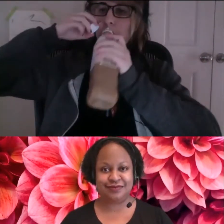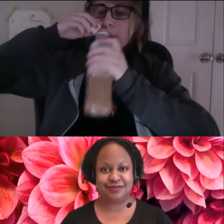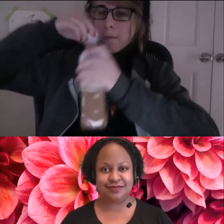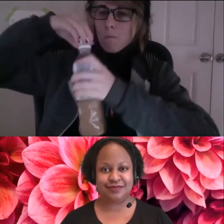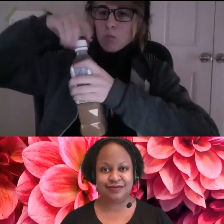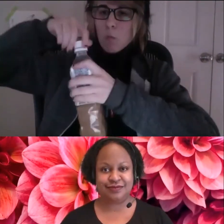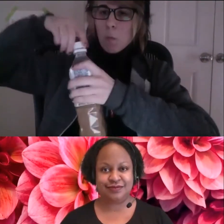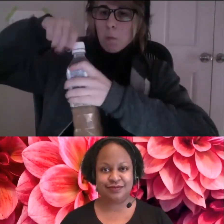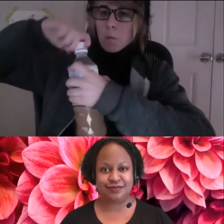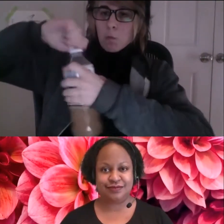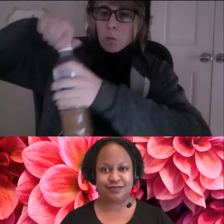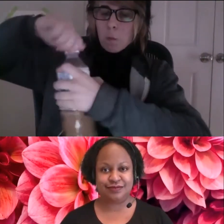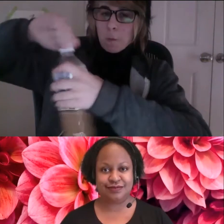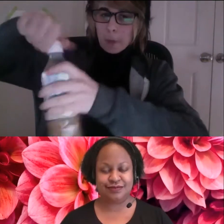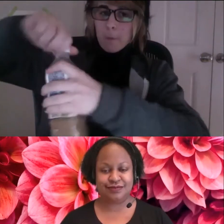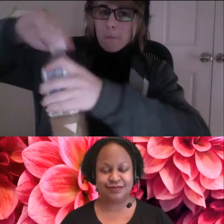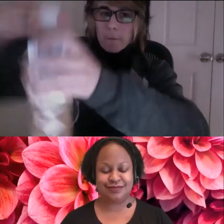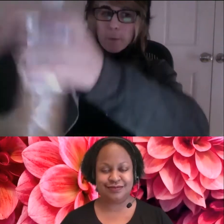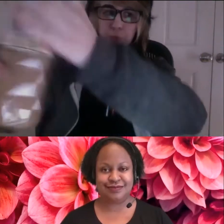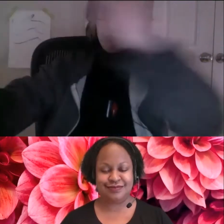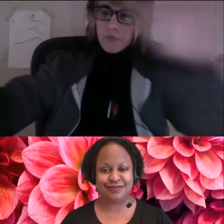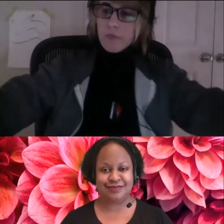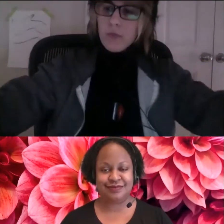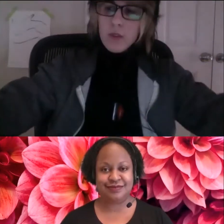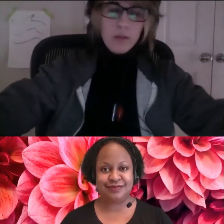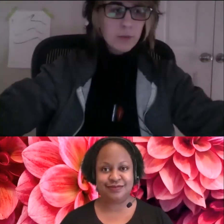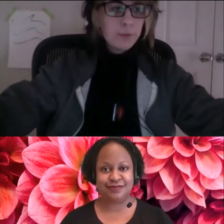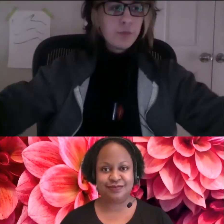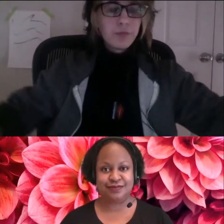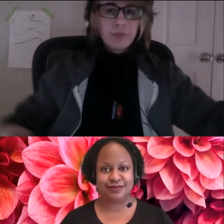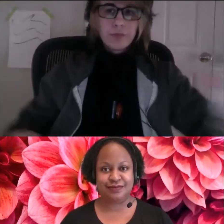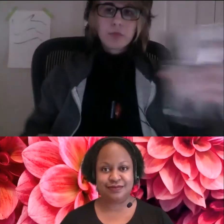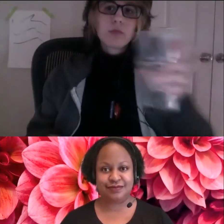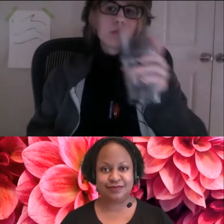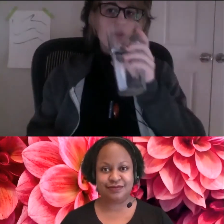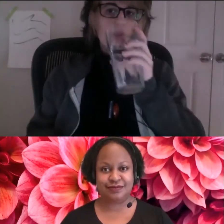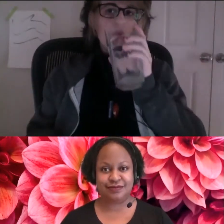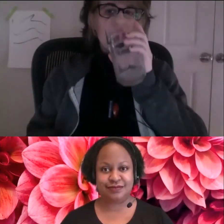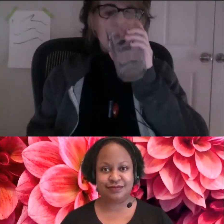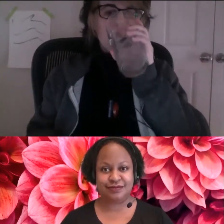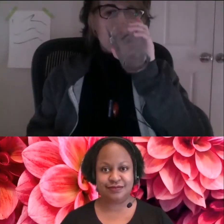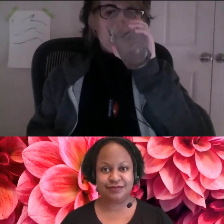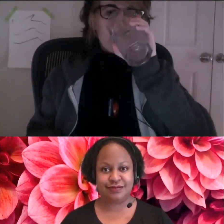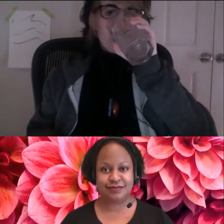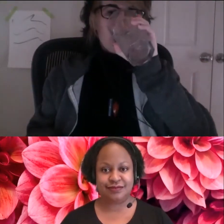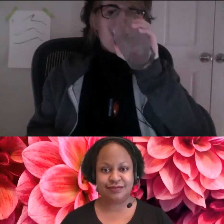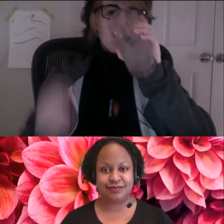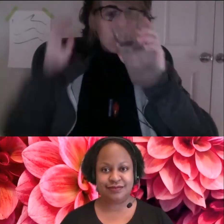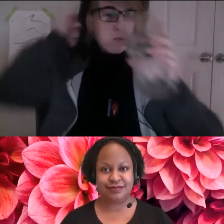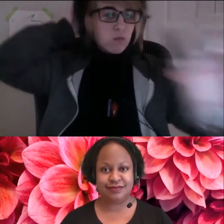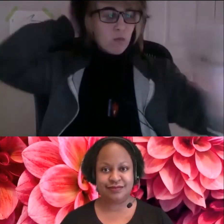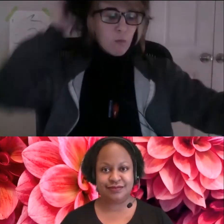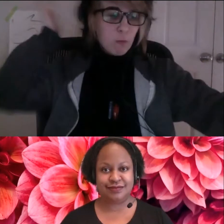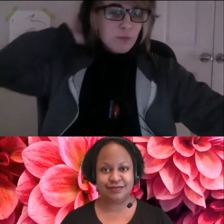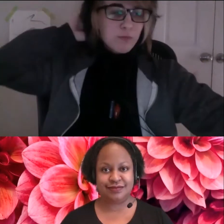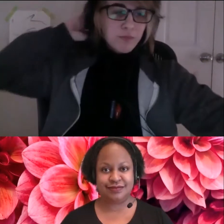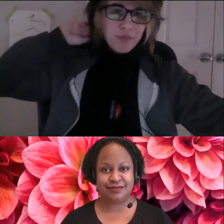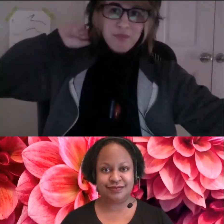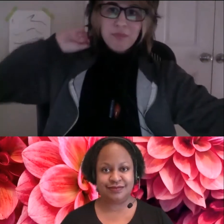I'm a white woman with long brown hair and kind of fifties style glasses on. today I have on a